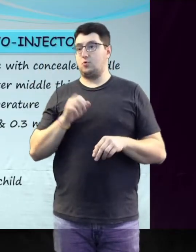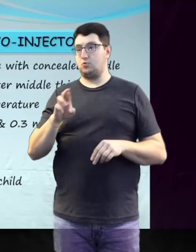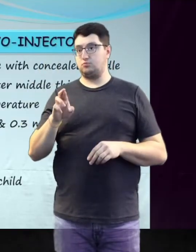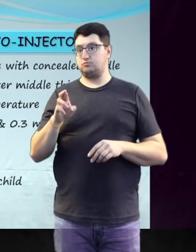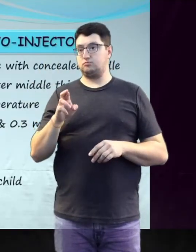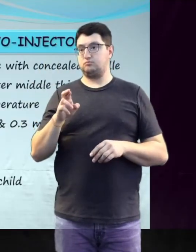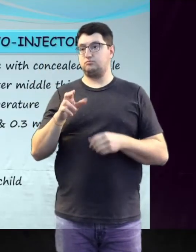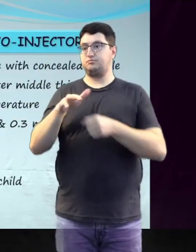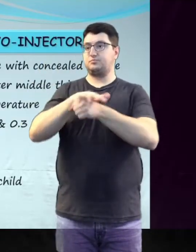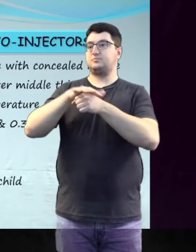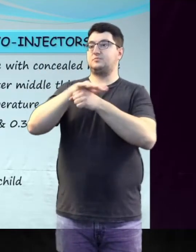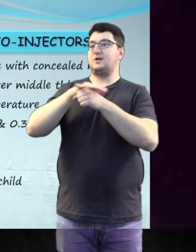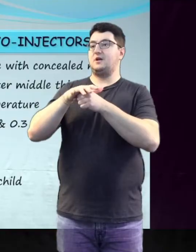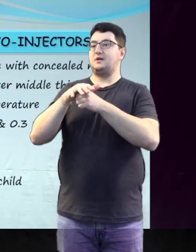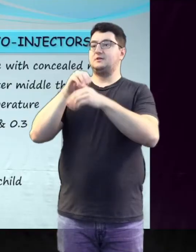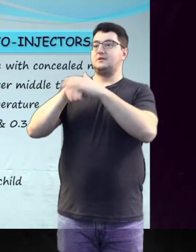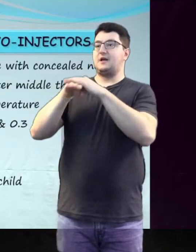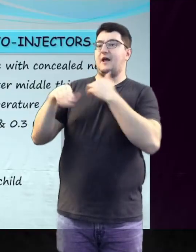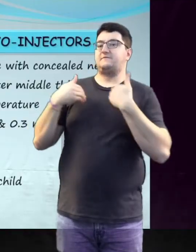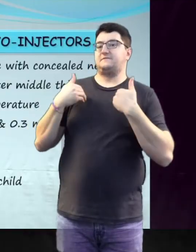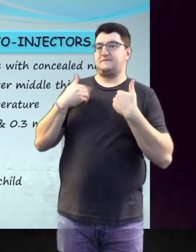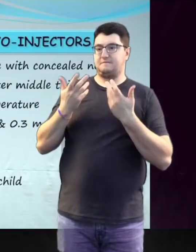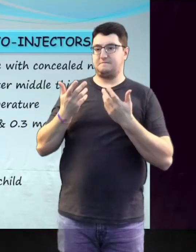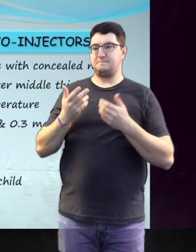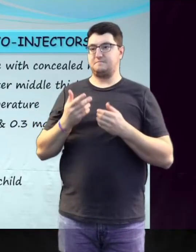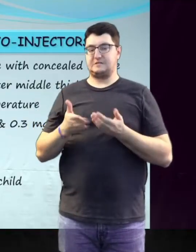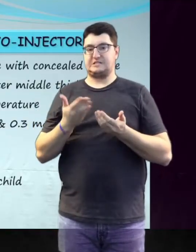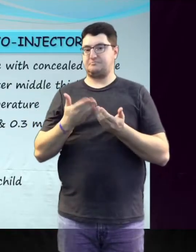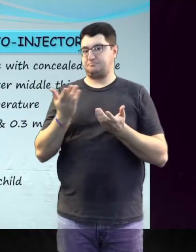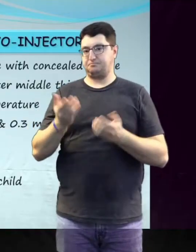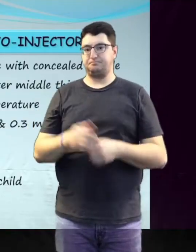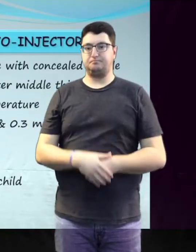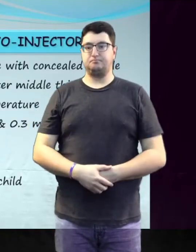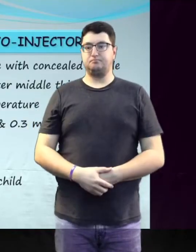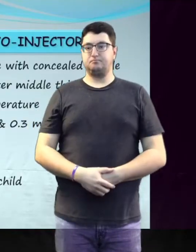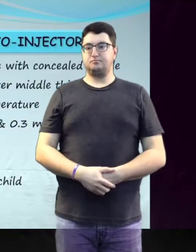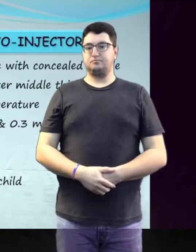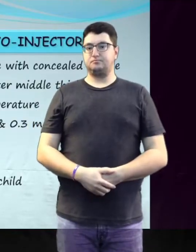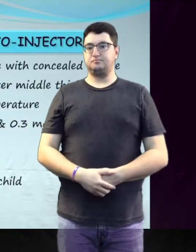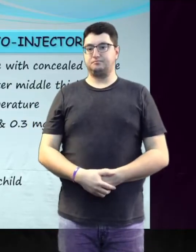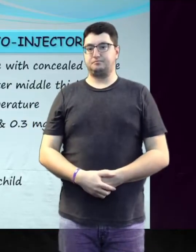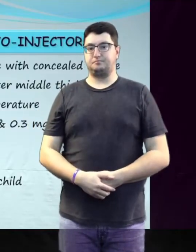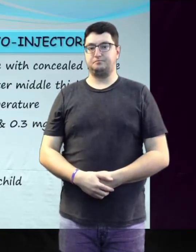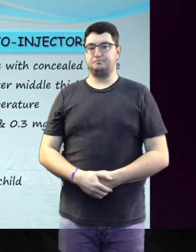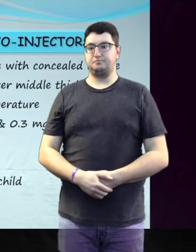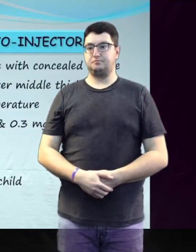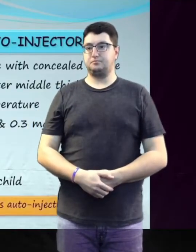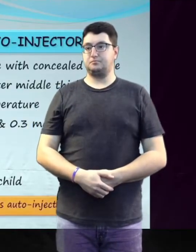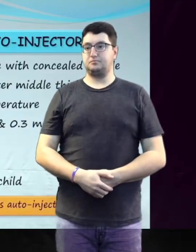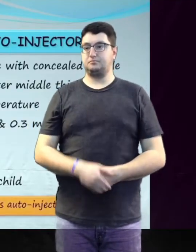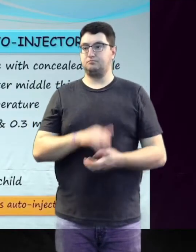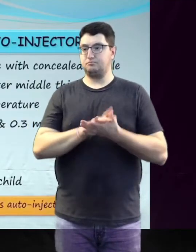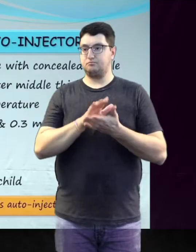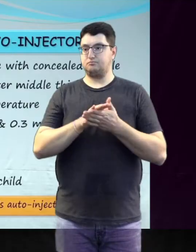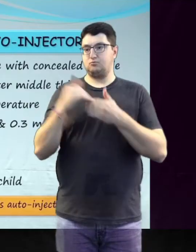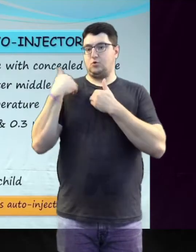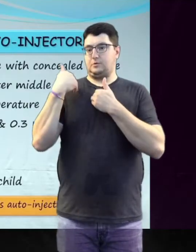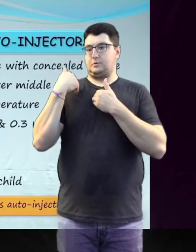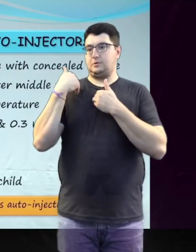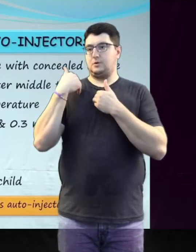for them or kept in an unlocked and accessible location. It is the responsibility of community